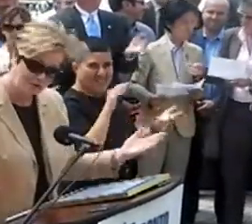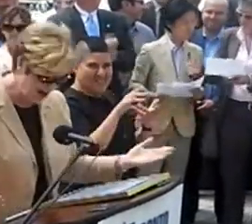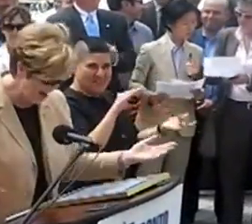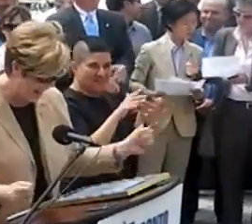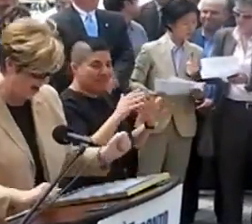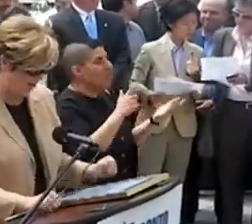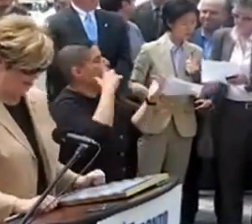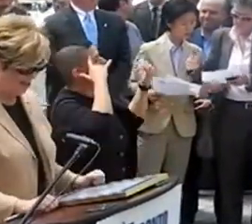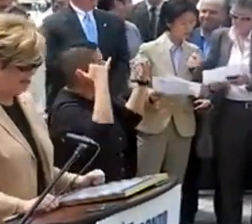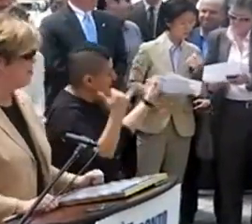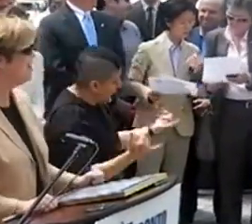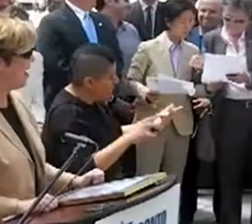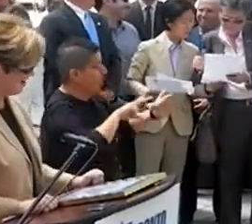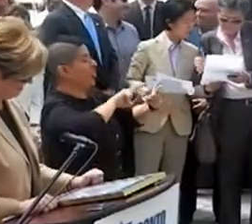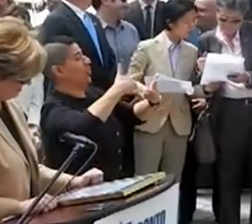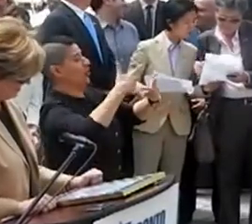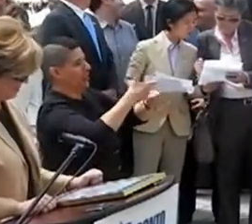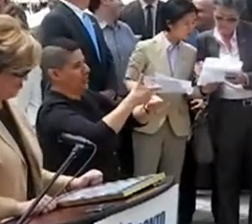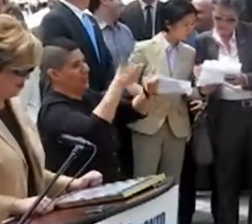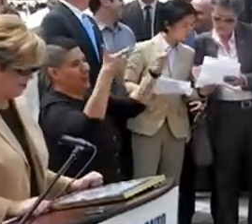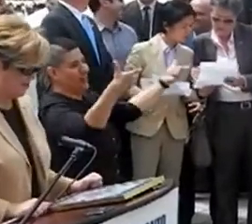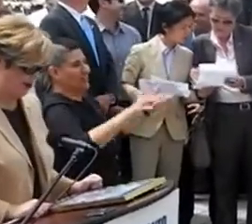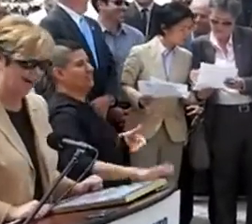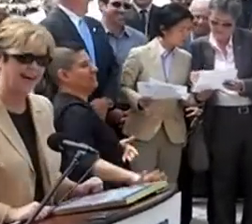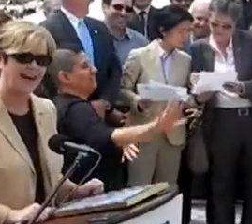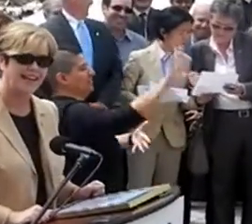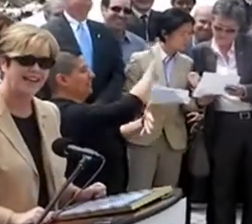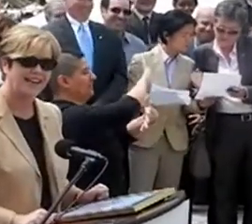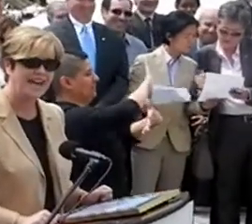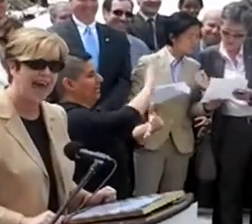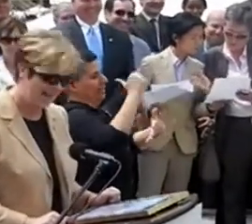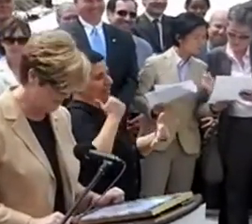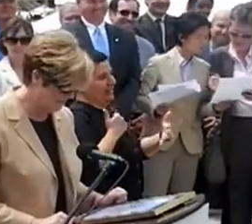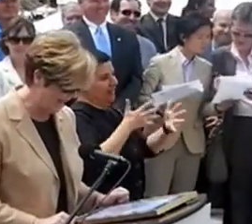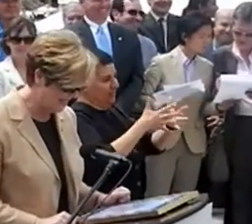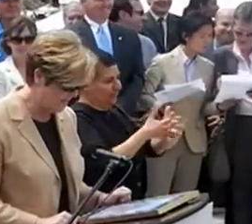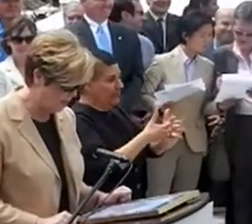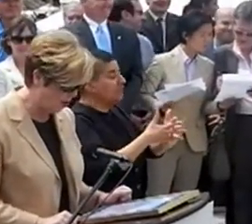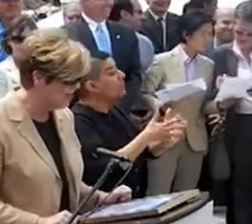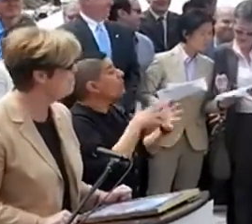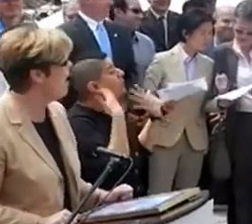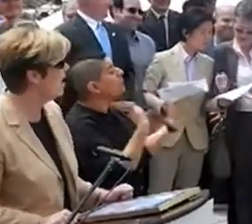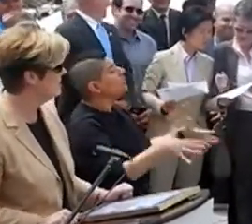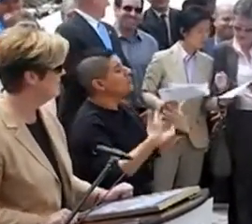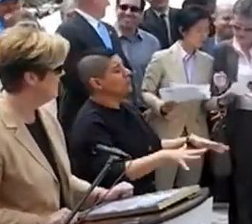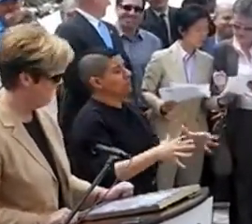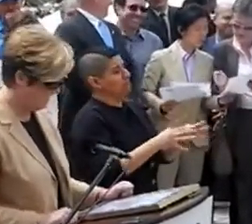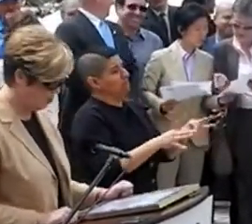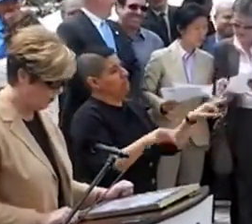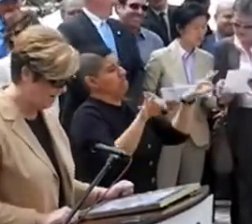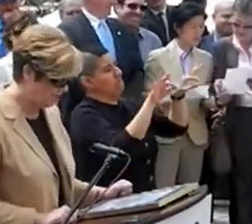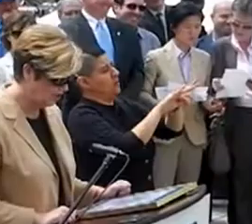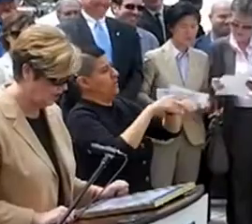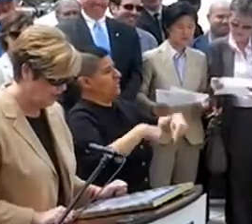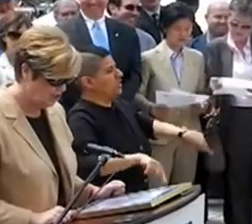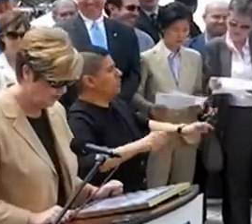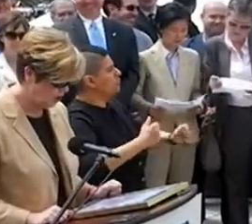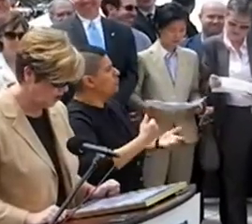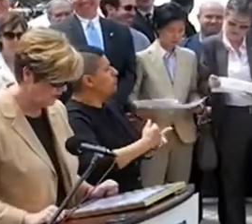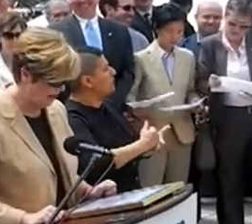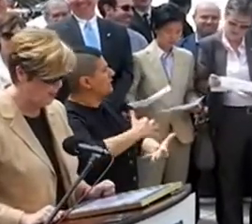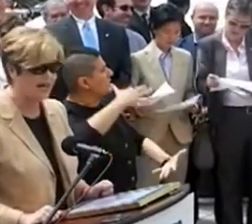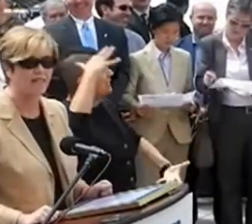But for now, the third largest in North America. And it plays an important part in the rich,